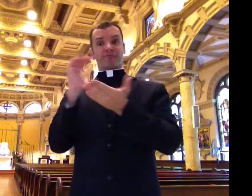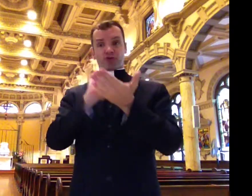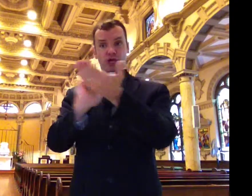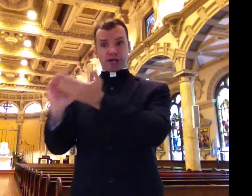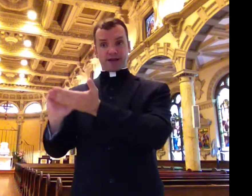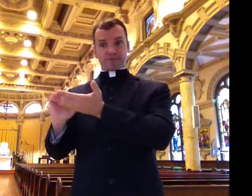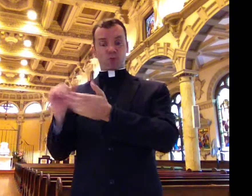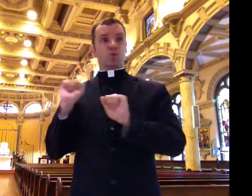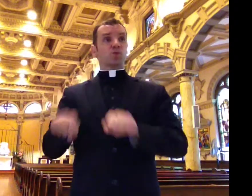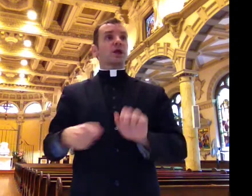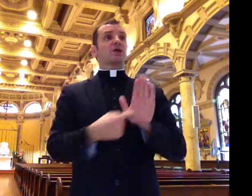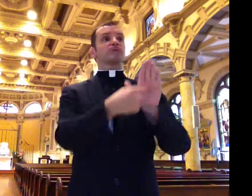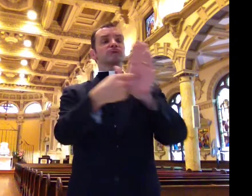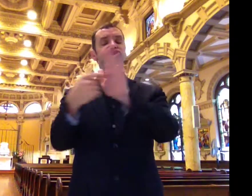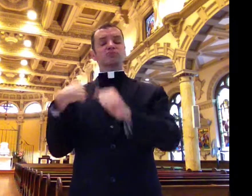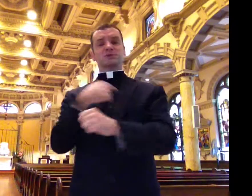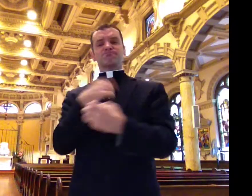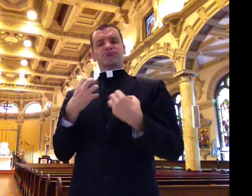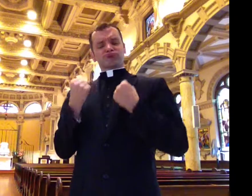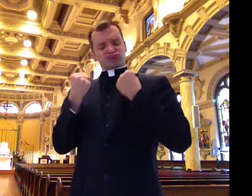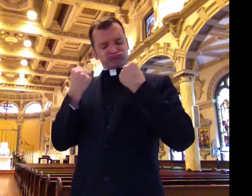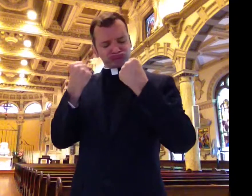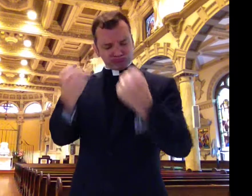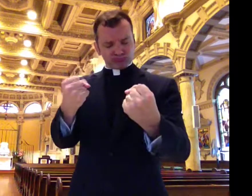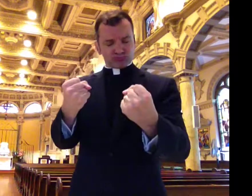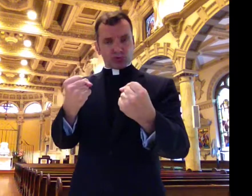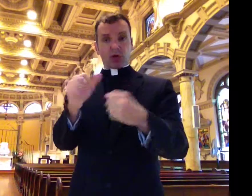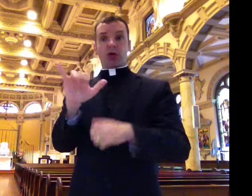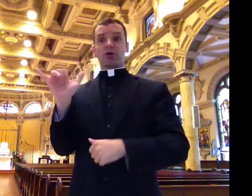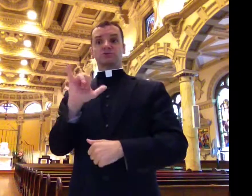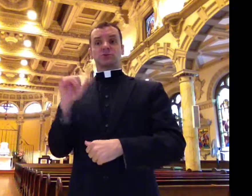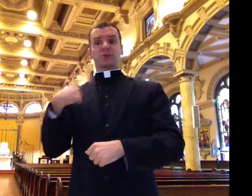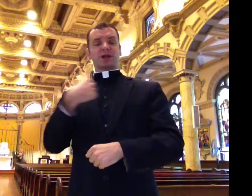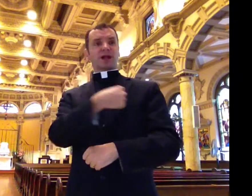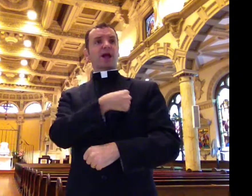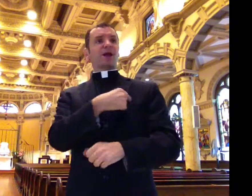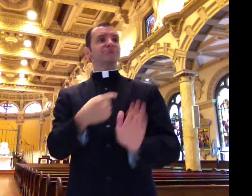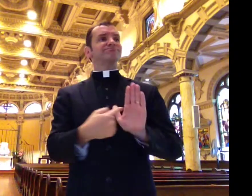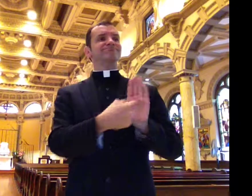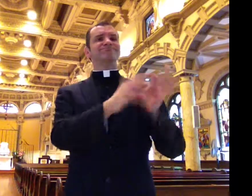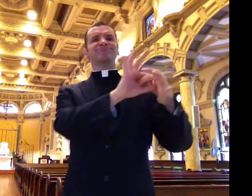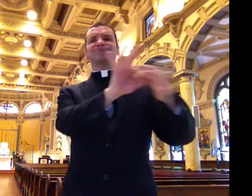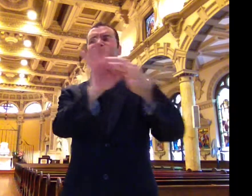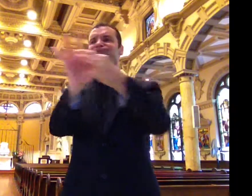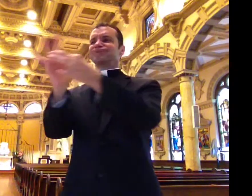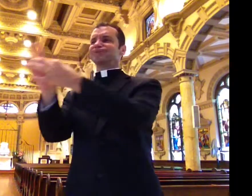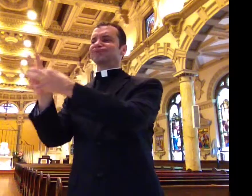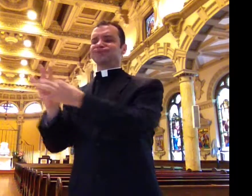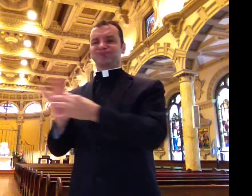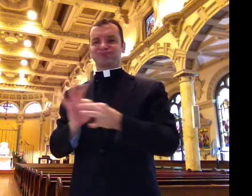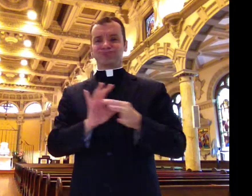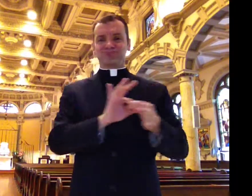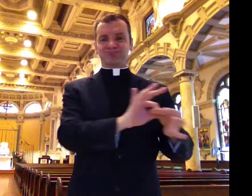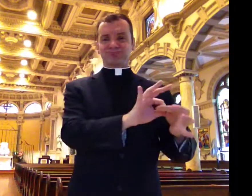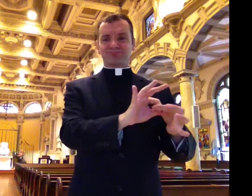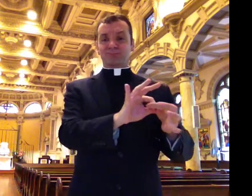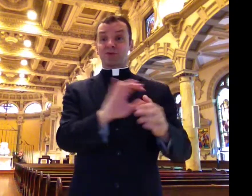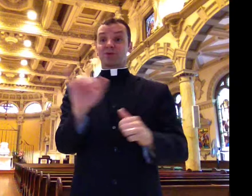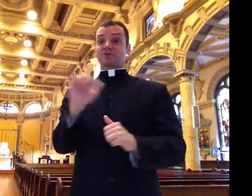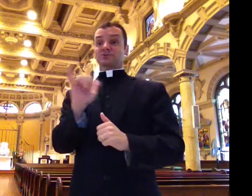So that we can show his forgiveness, so that we can show his strength, and so that we can be an example of God's